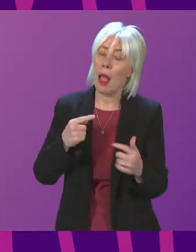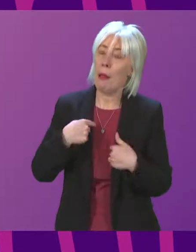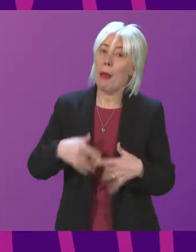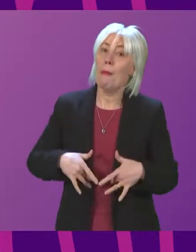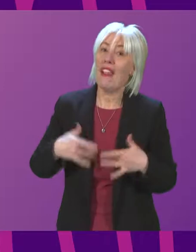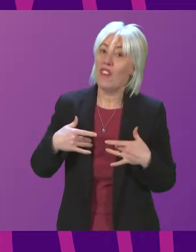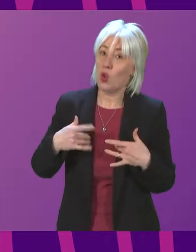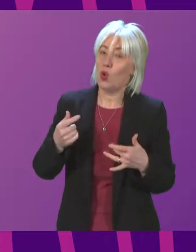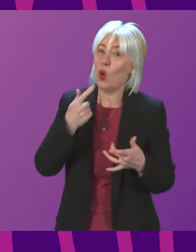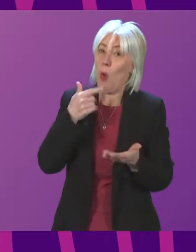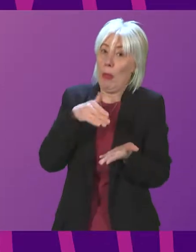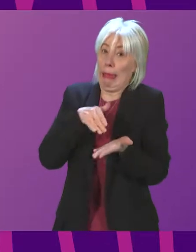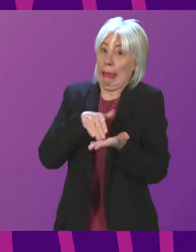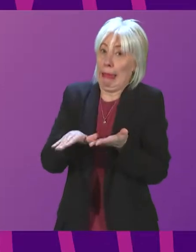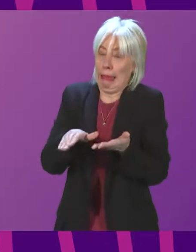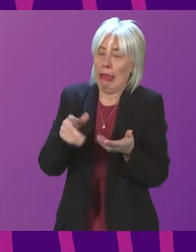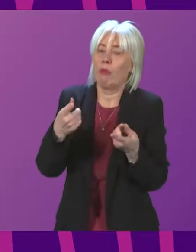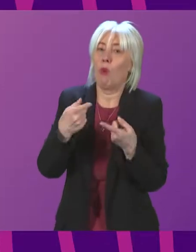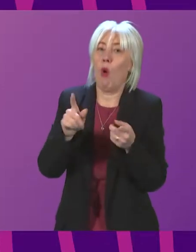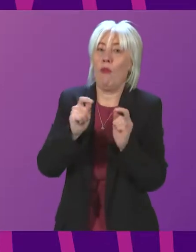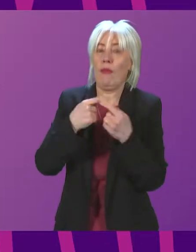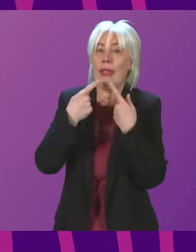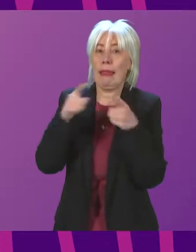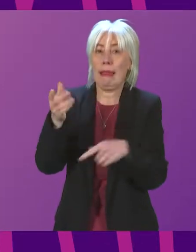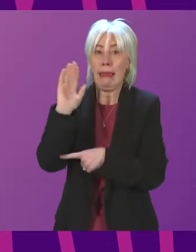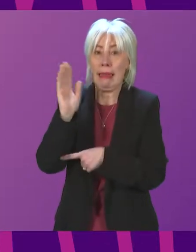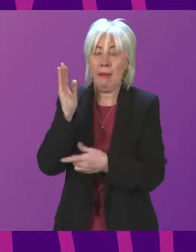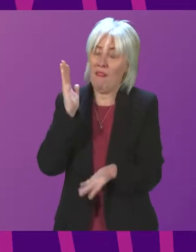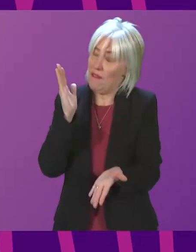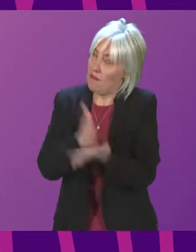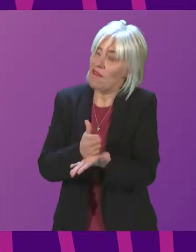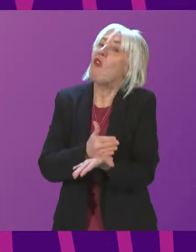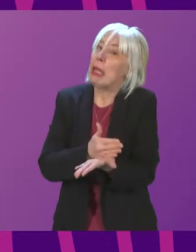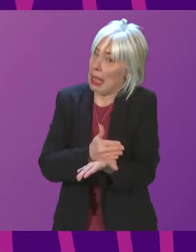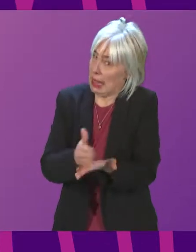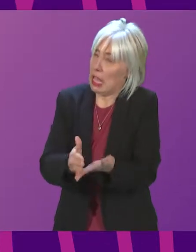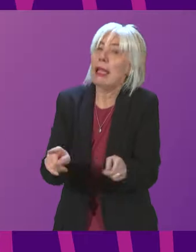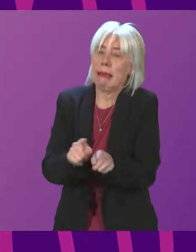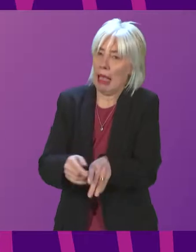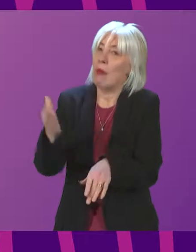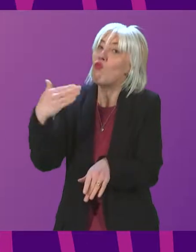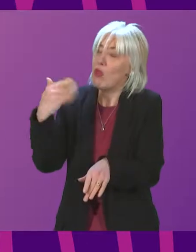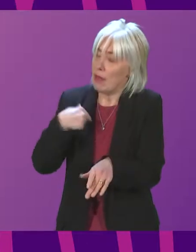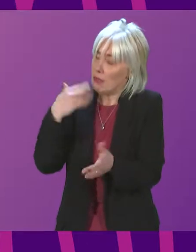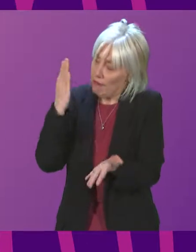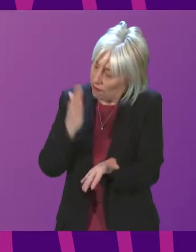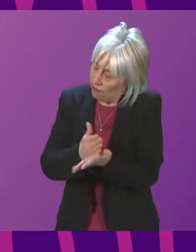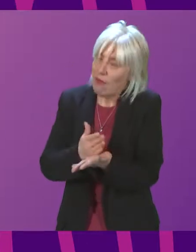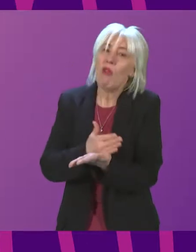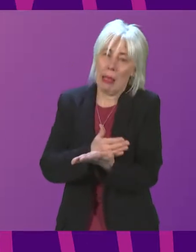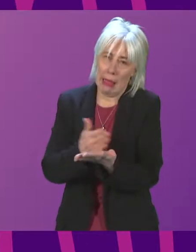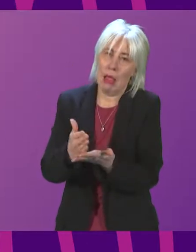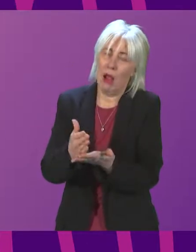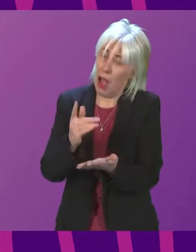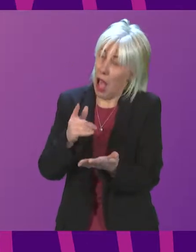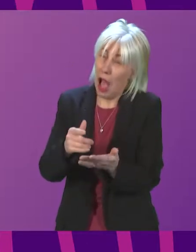on the leaking of statements on that date very, very clear. I have done so previously. I cannot emphasise enough